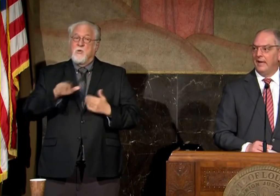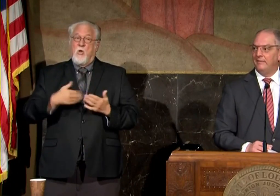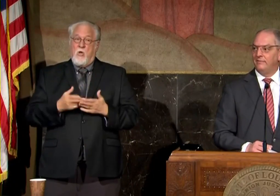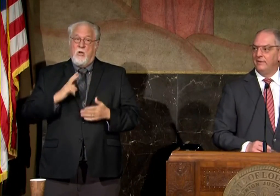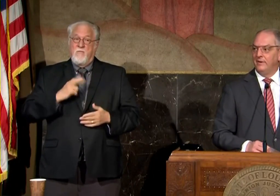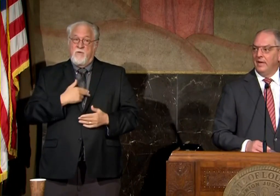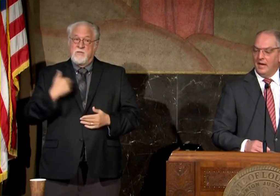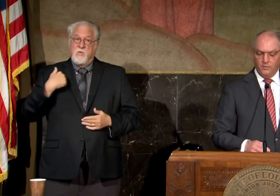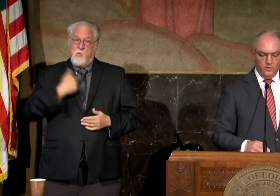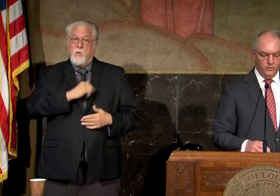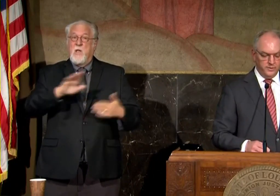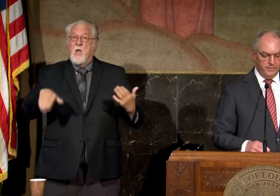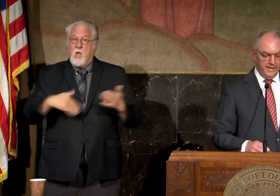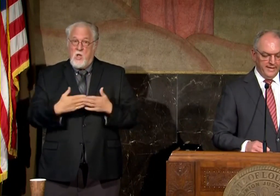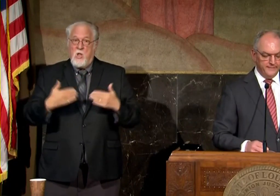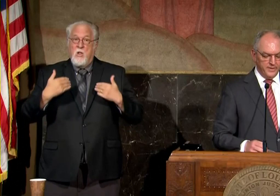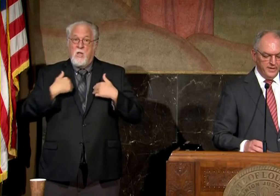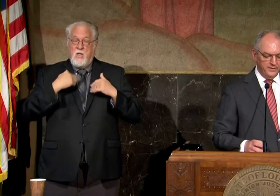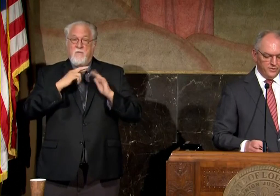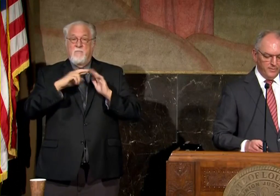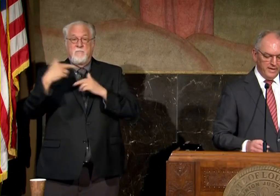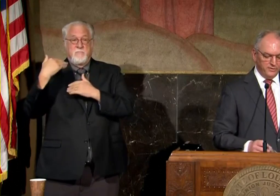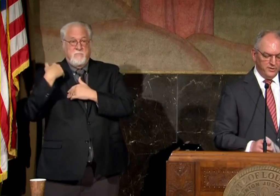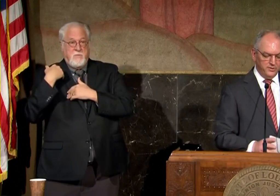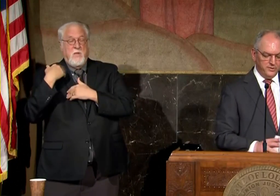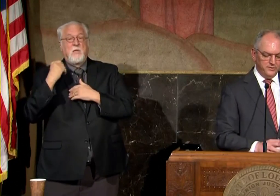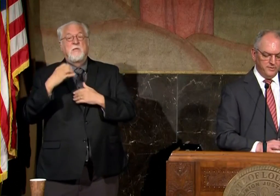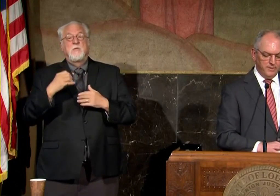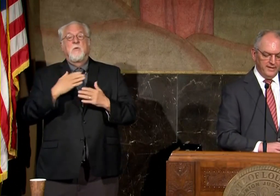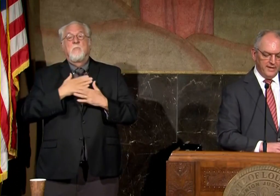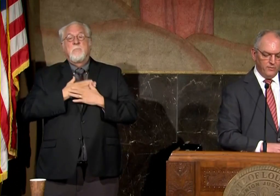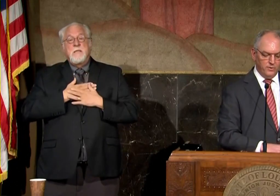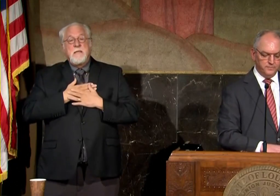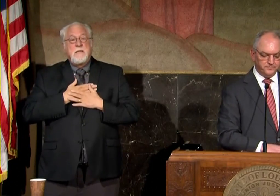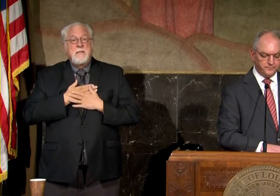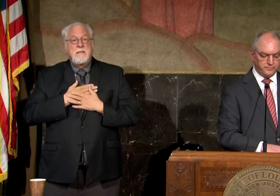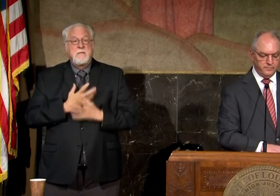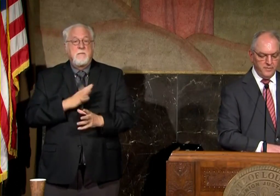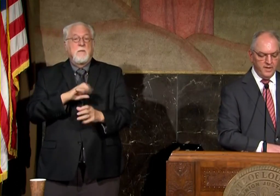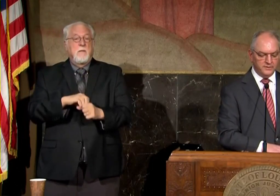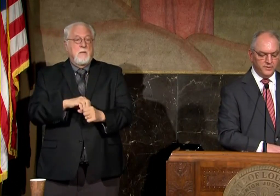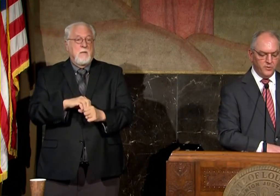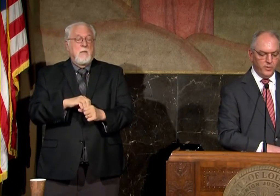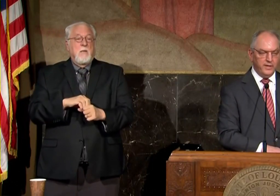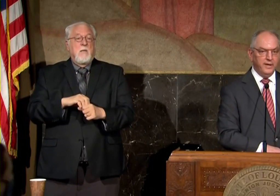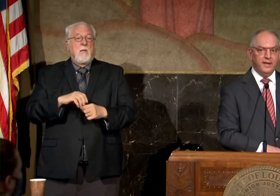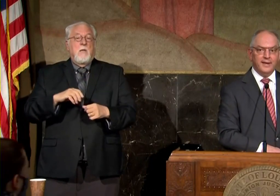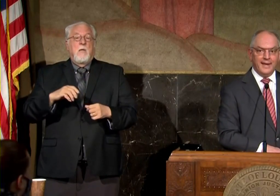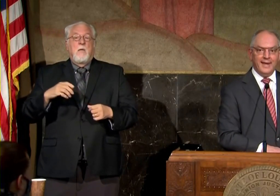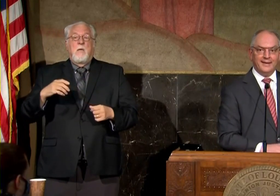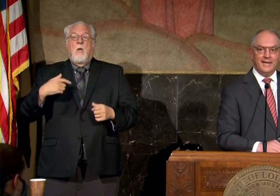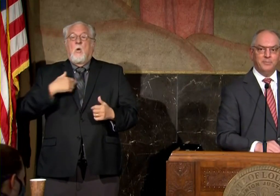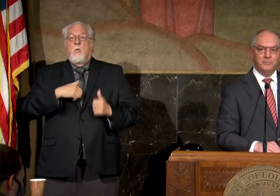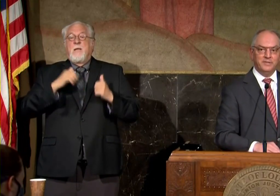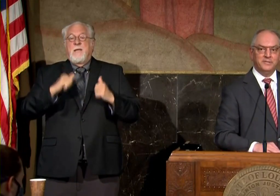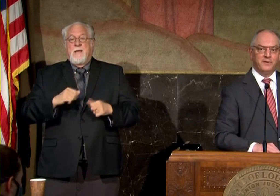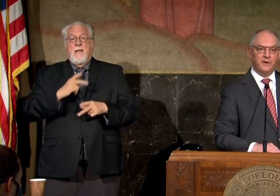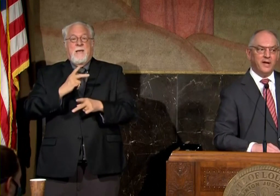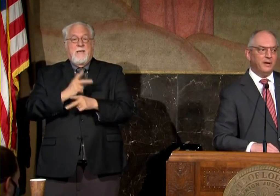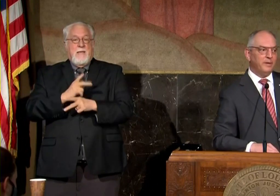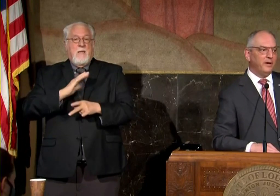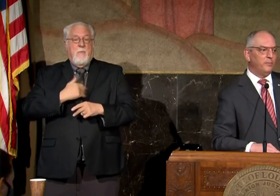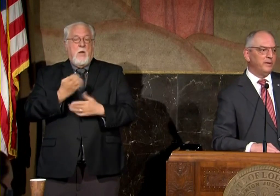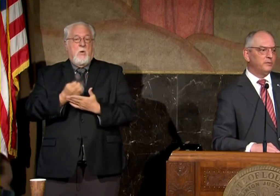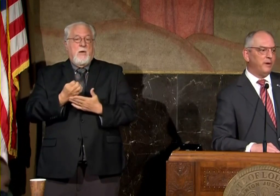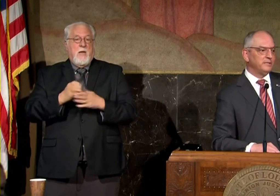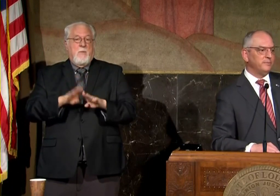all have a role to play and so i'm asking you to to play that role so that we can keep as much of our